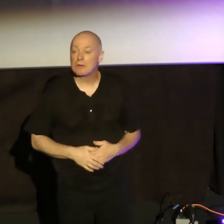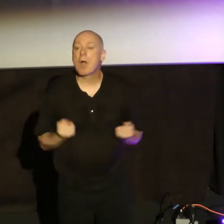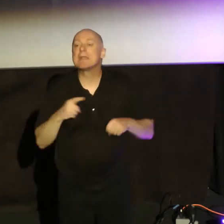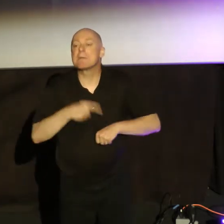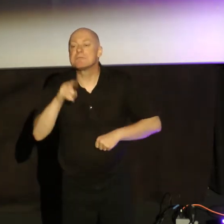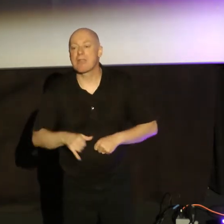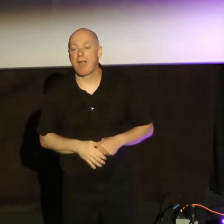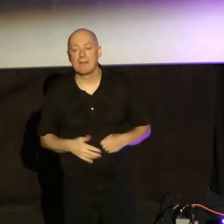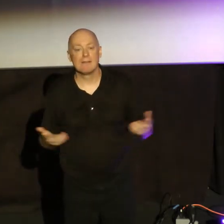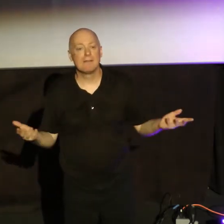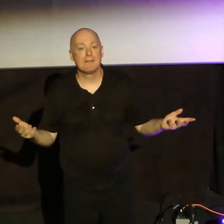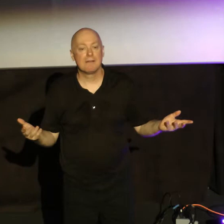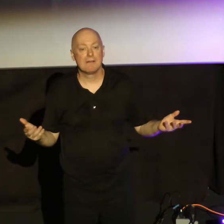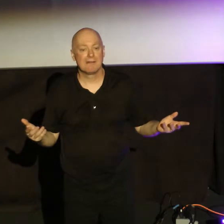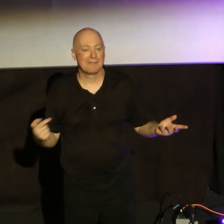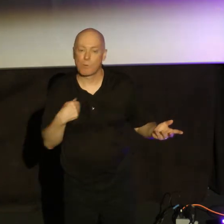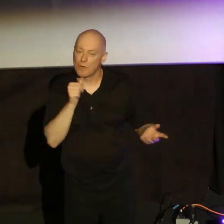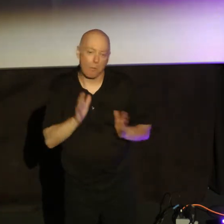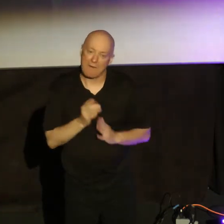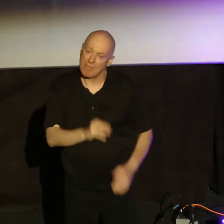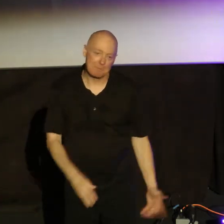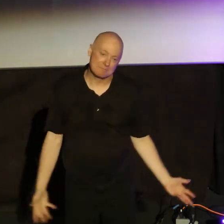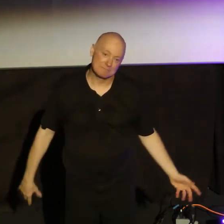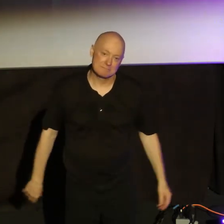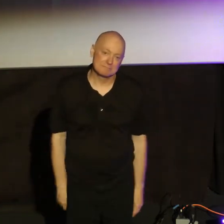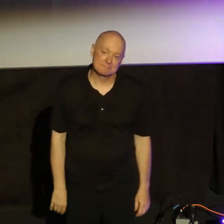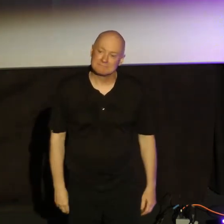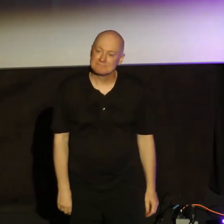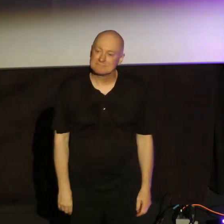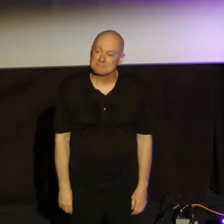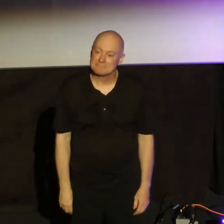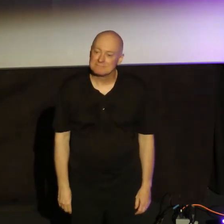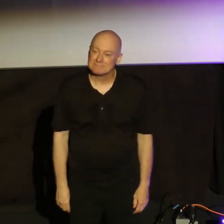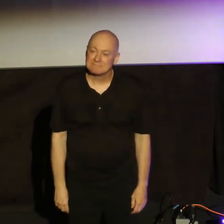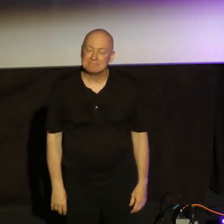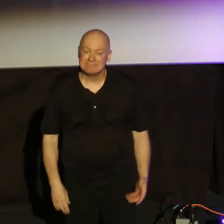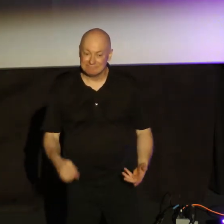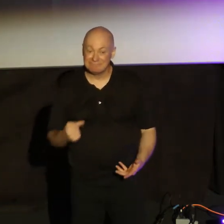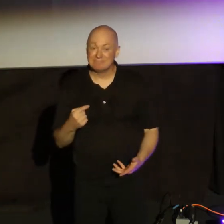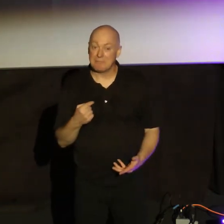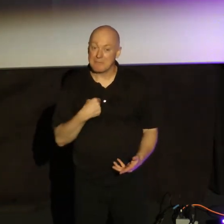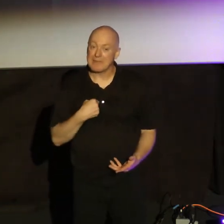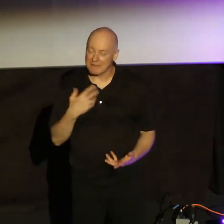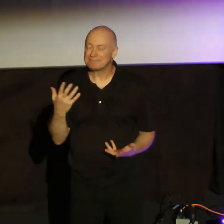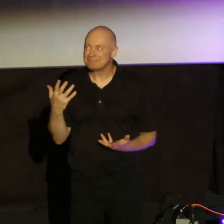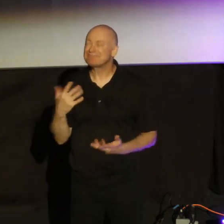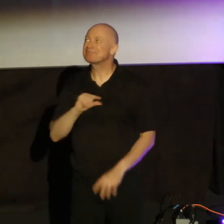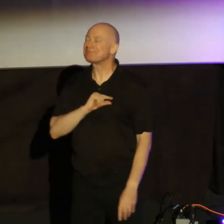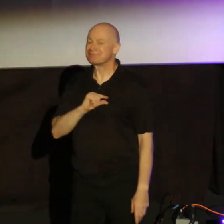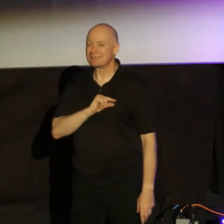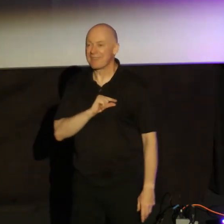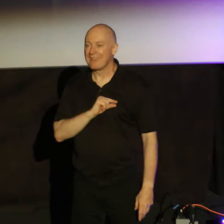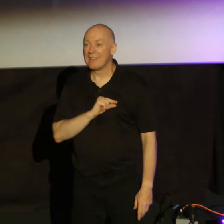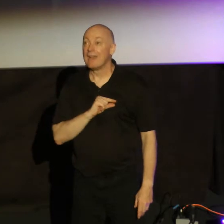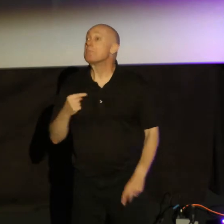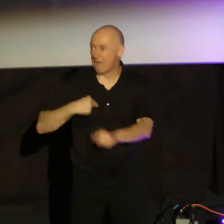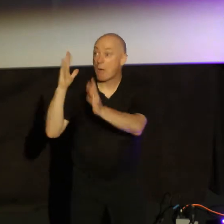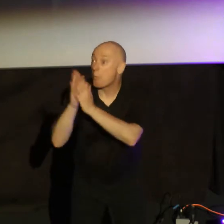And then there's no prayer happening. I've been challenged in this before. There's many times if I say I'm going to pray for someone, I pray on the phone with them.